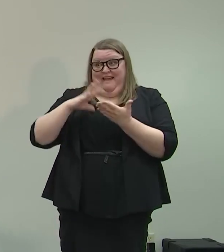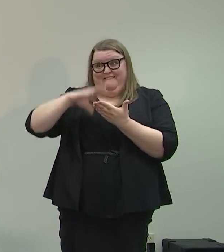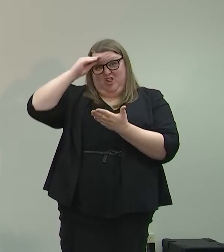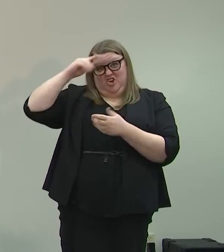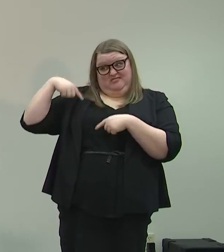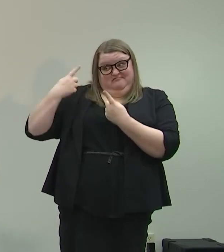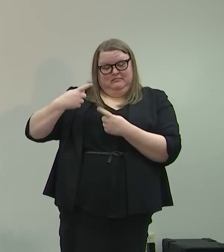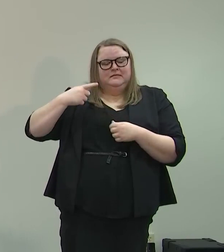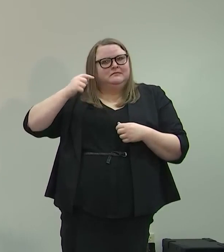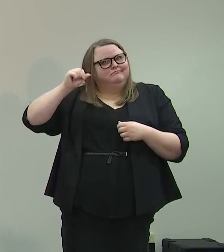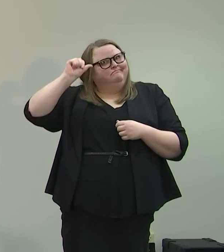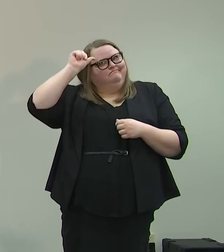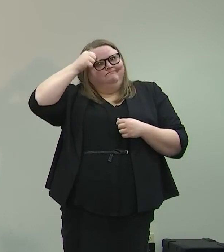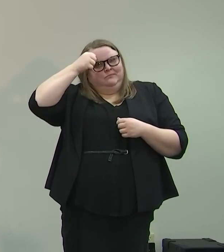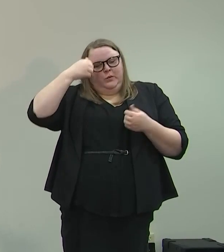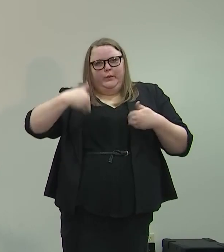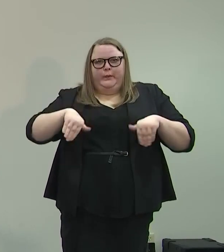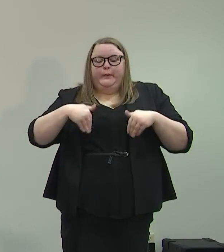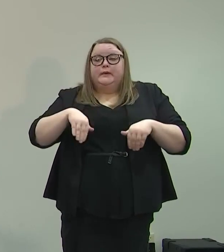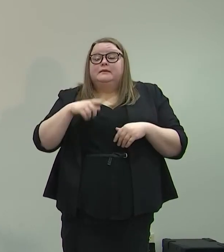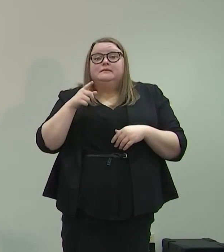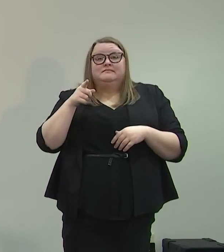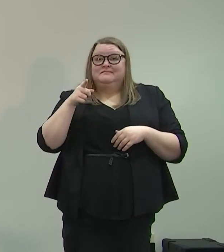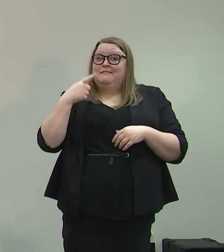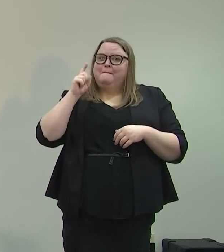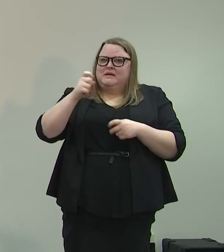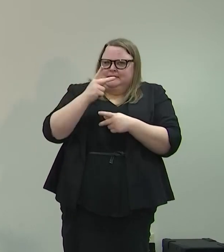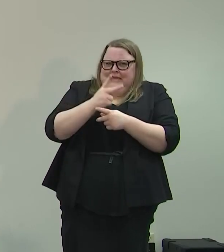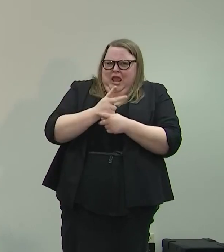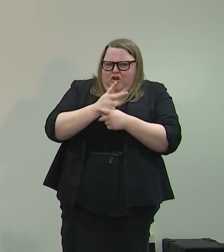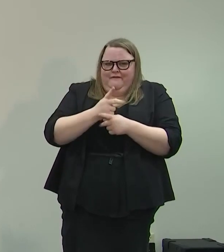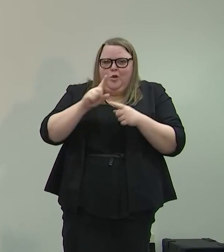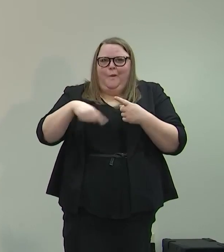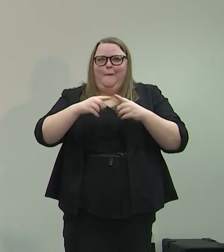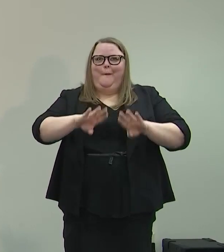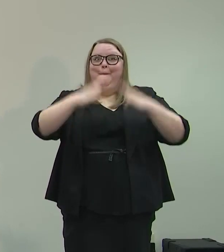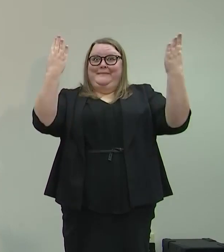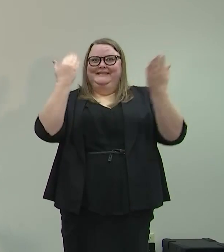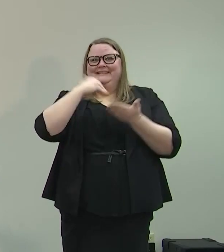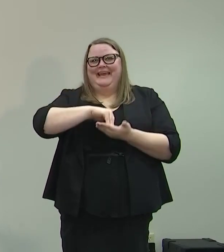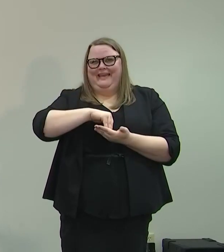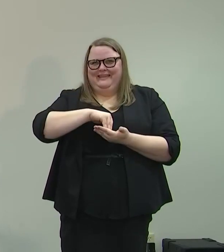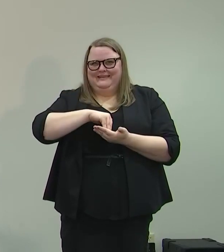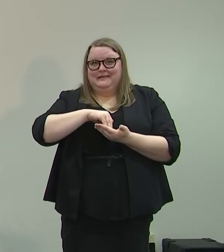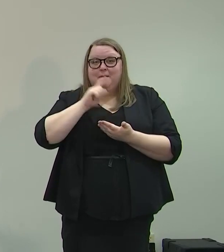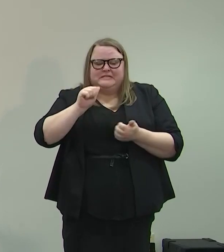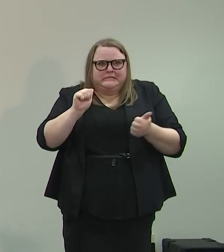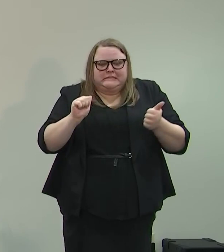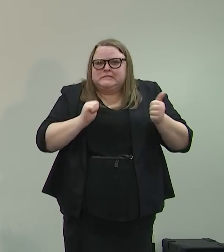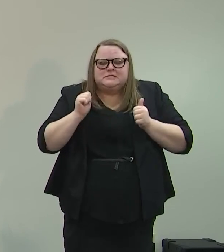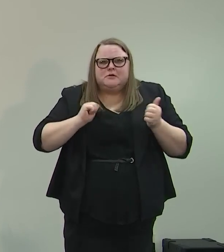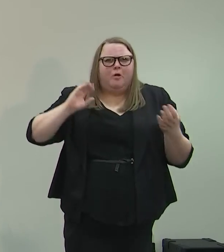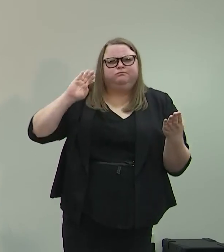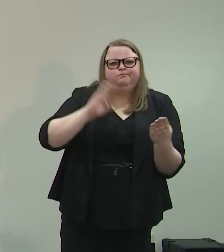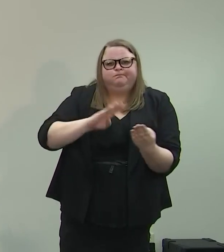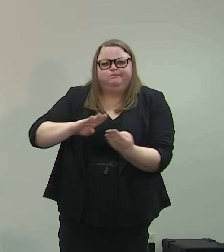lesson that sticks with me is we have to be careful in our reopening and aggressive in our mitigation.